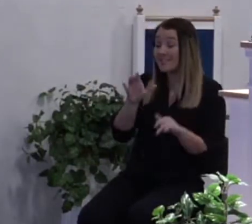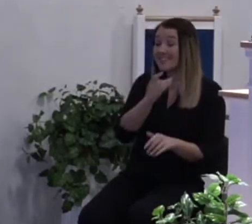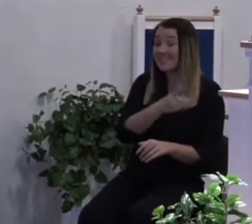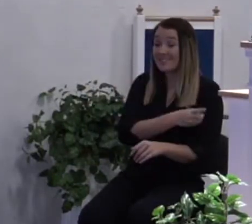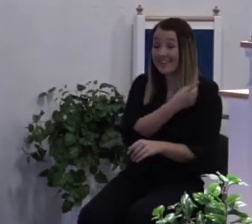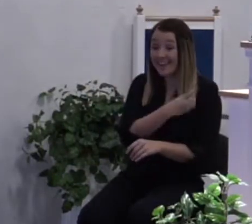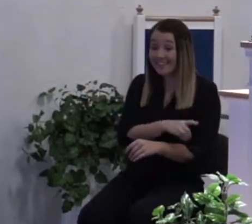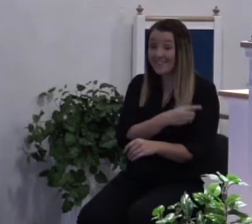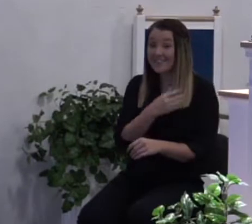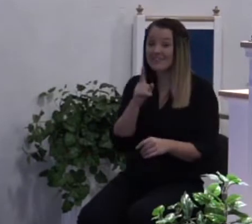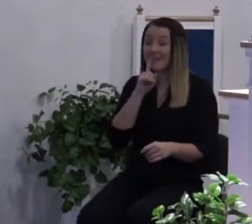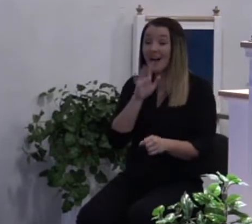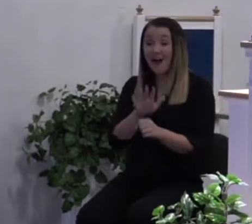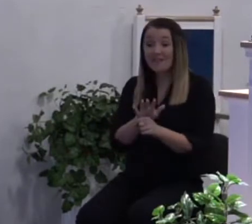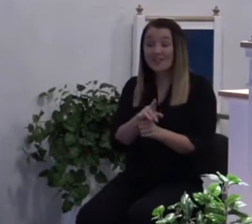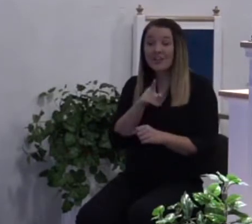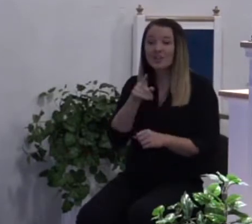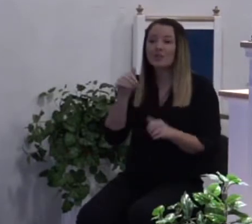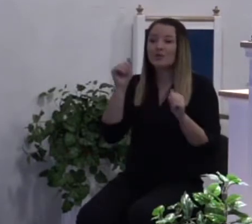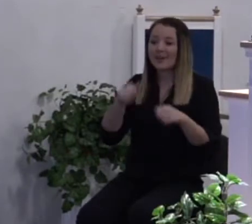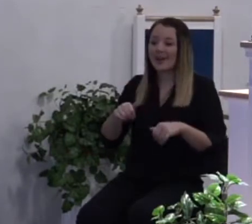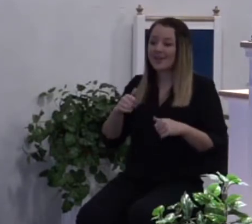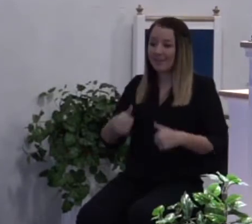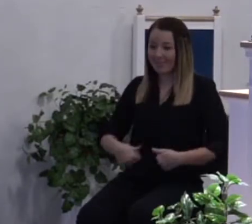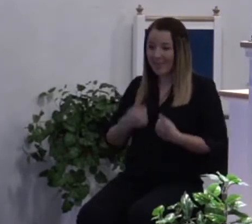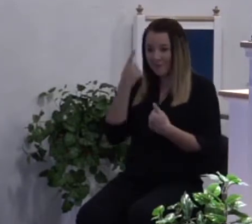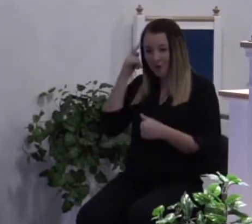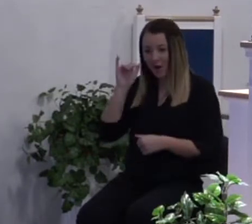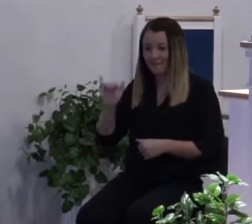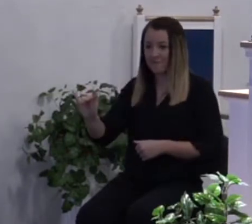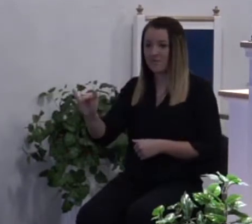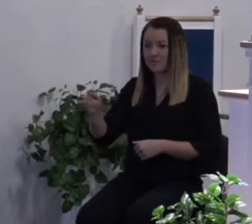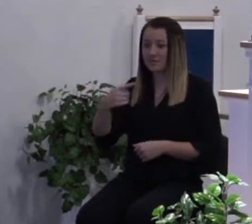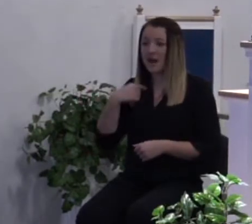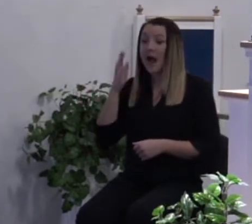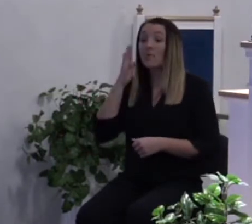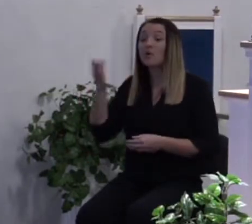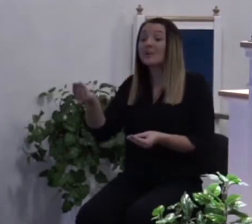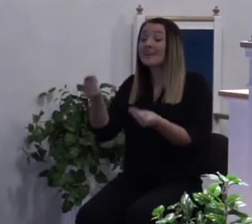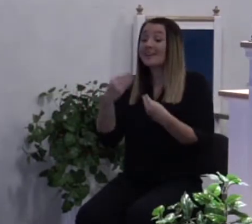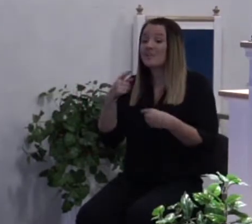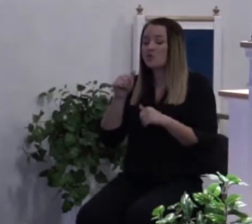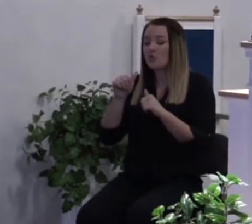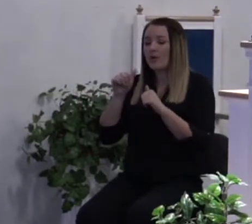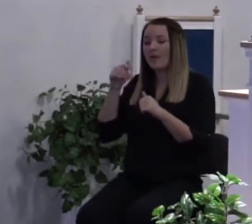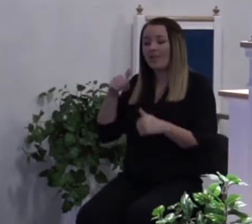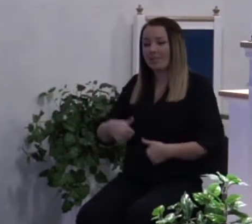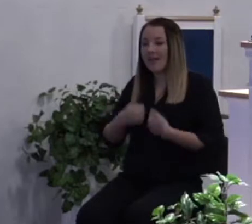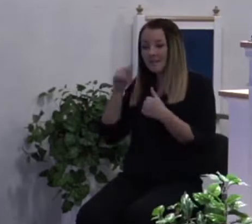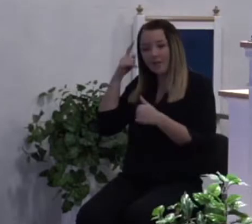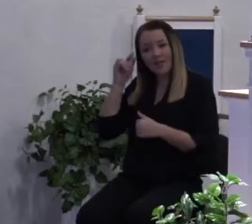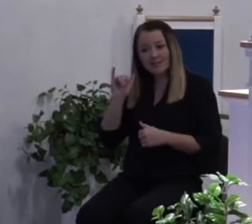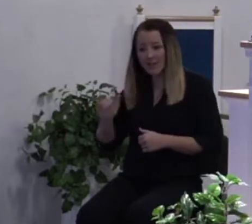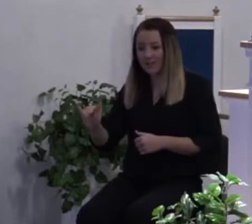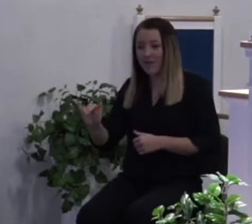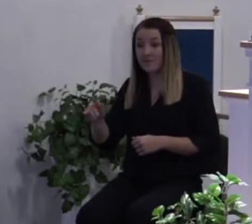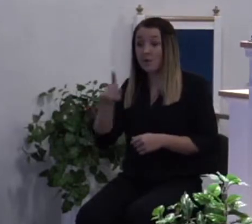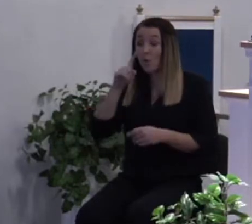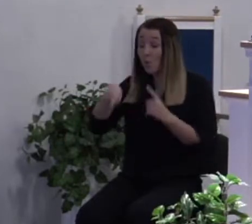covenant that you can live forever. I will give you everlasting life. When you die you're not really